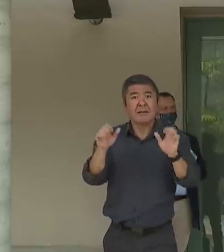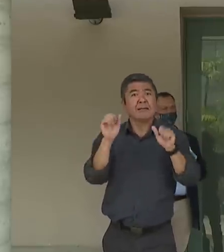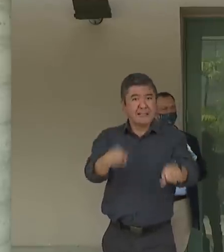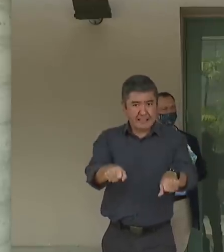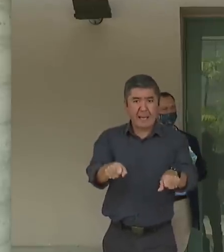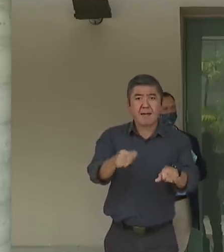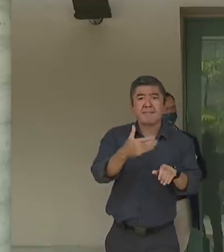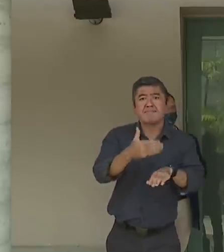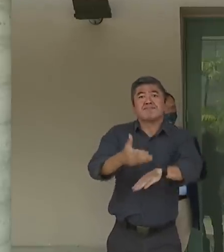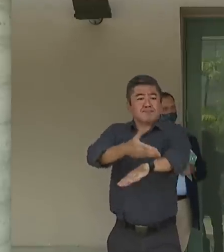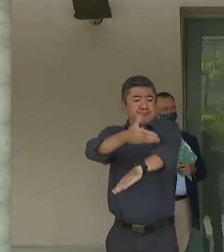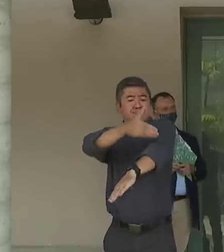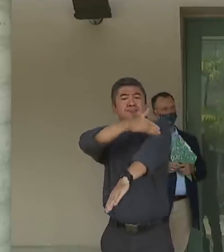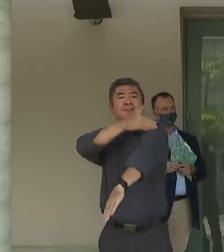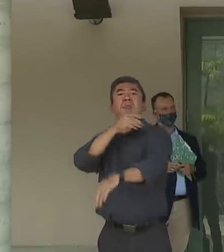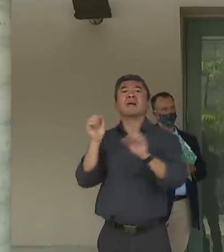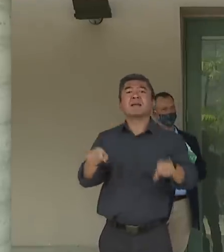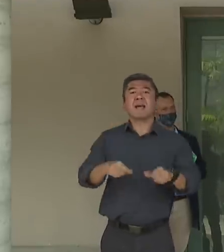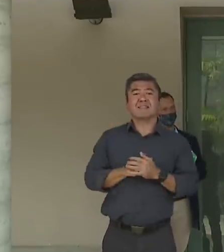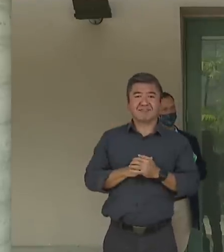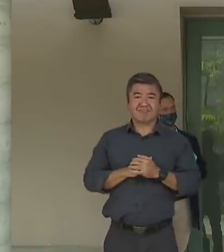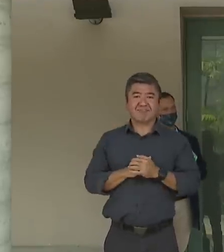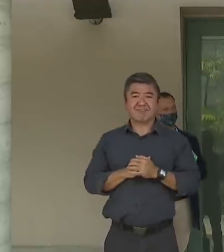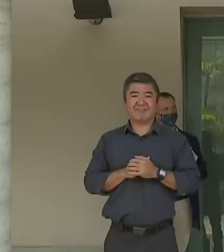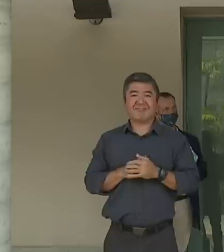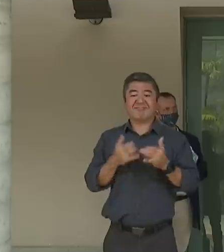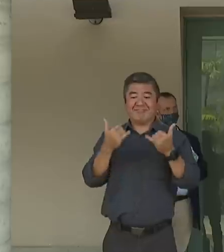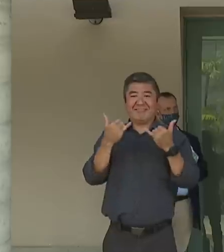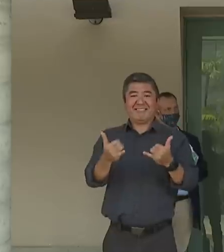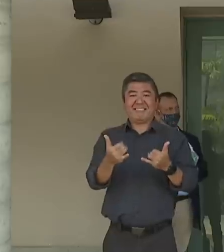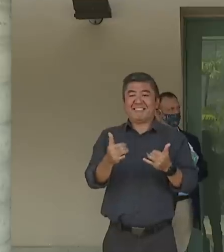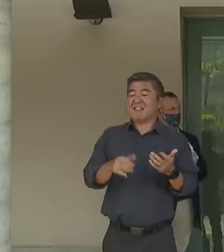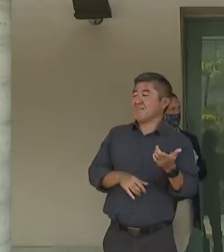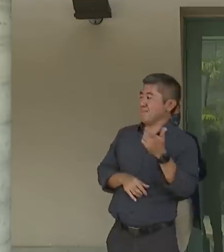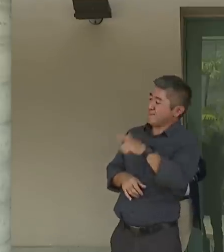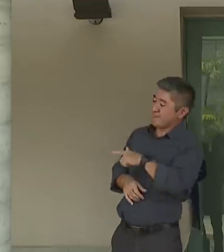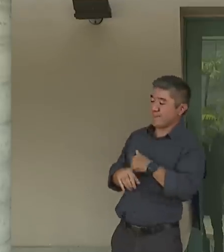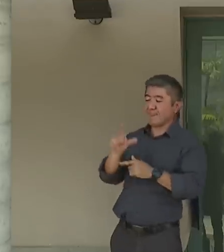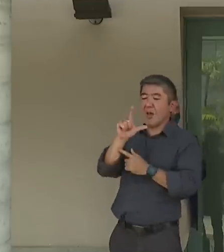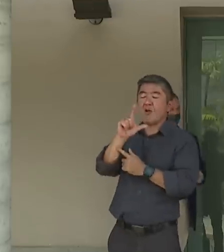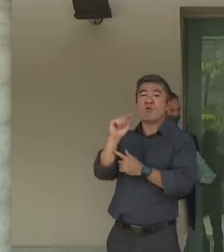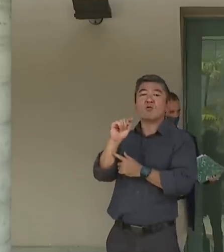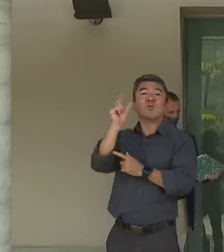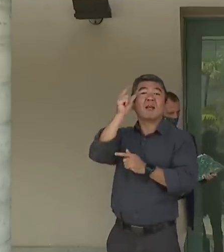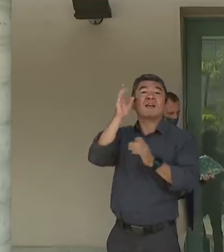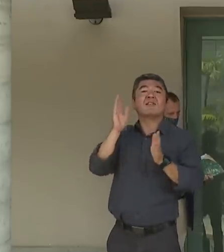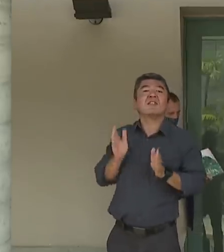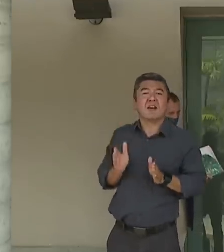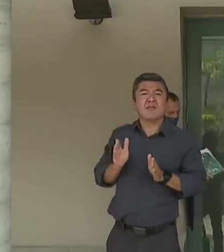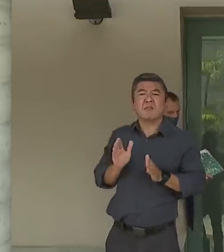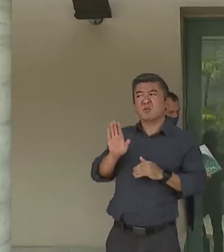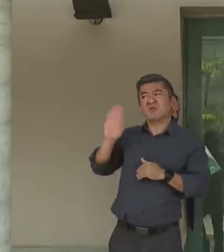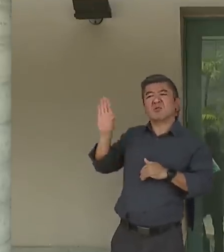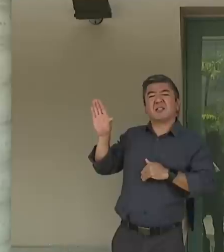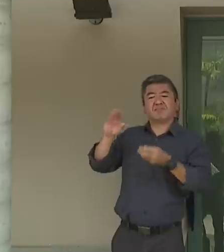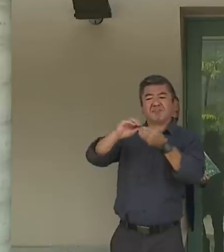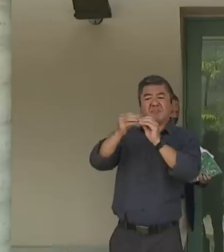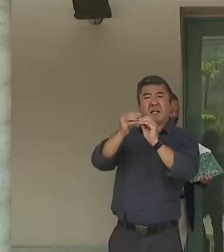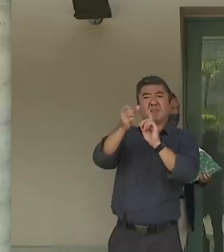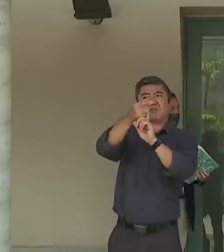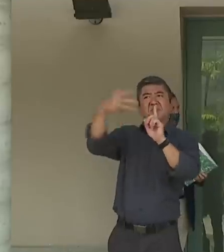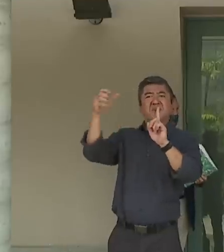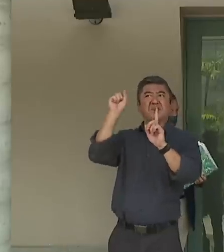freedom. So with that, I will turn things over to the Lieutenant Governor to give you an update. But I want you to know